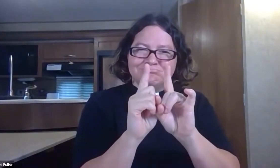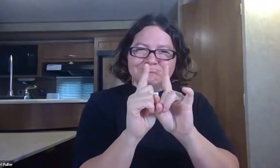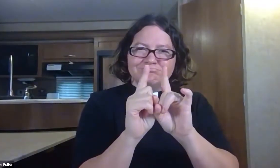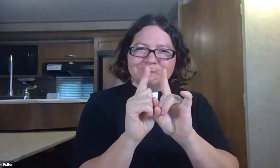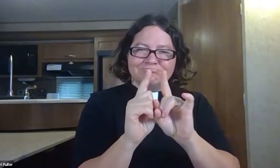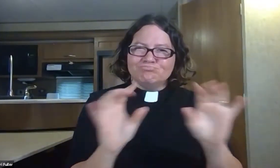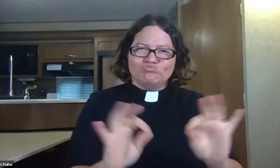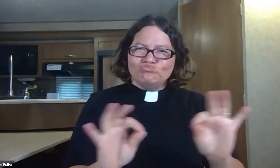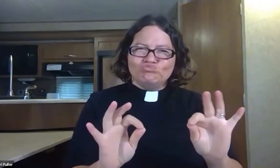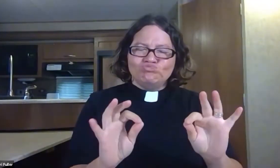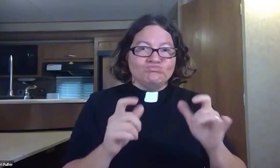God's still right there with us.